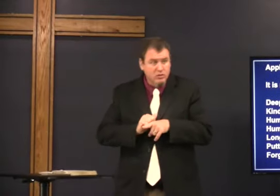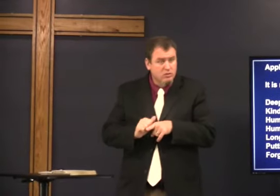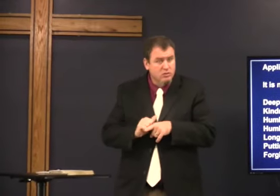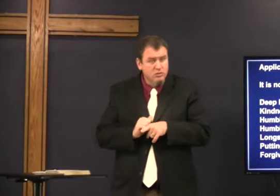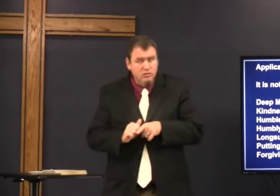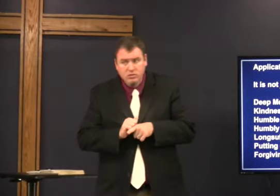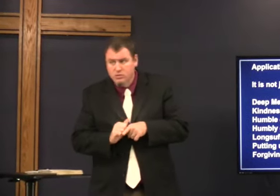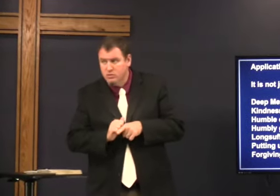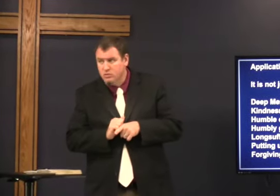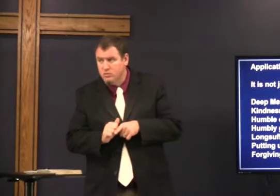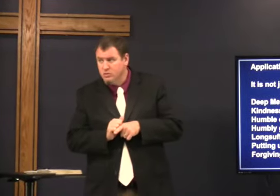and it takes practice